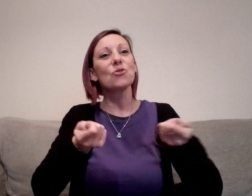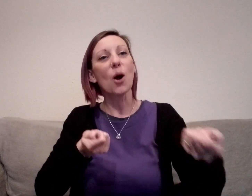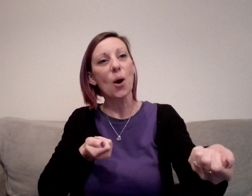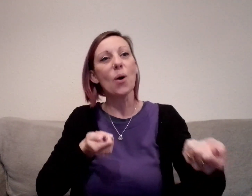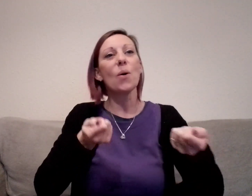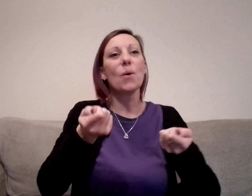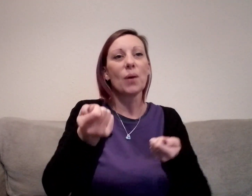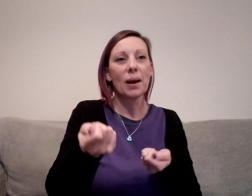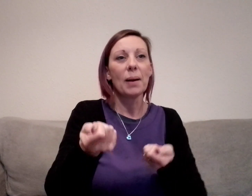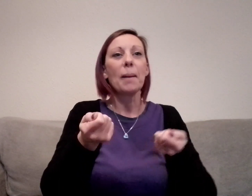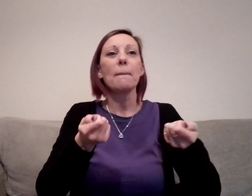control